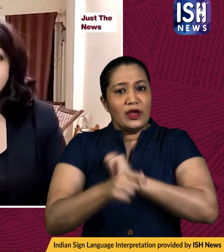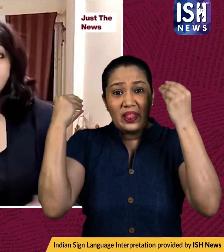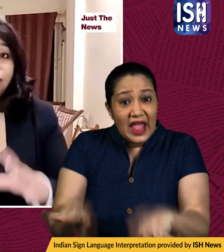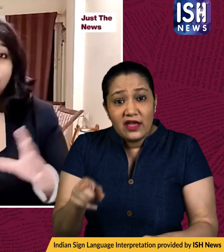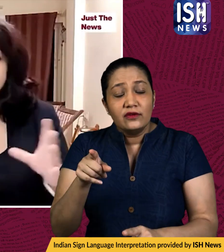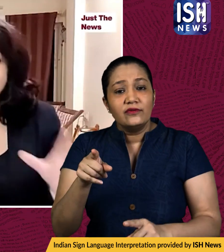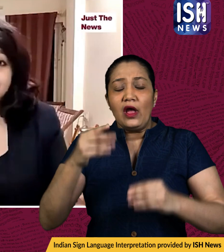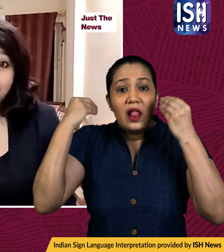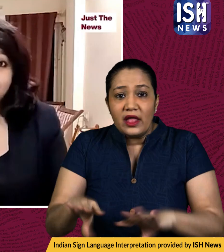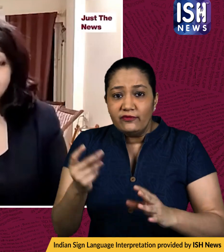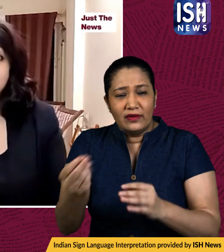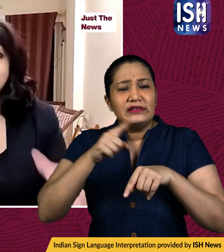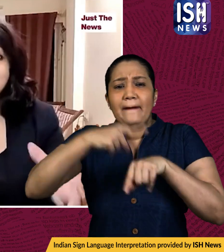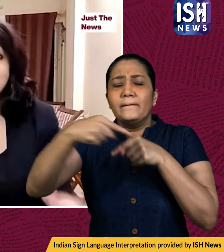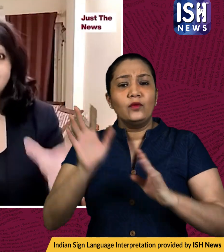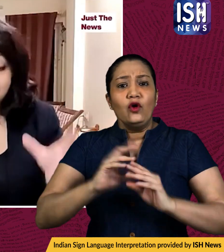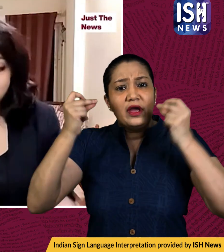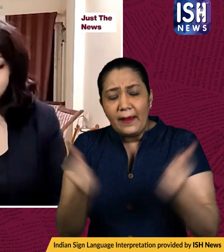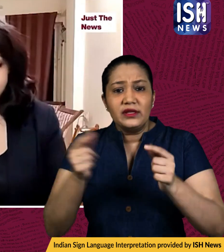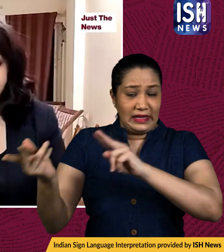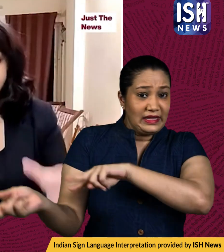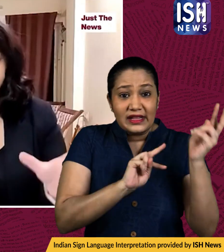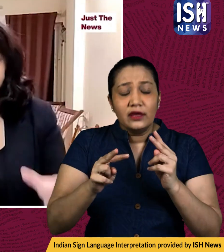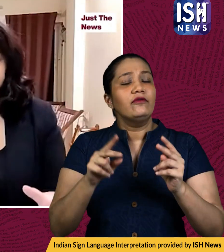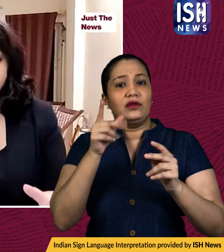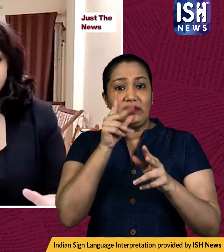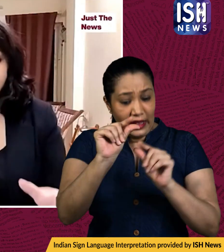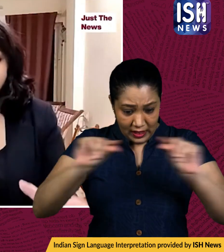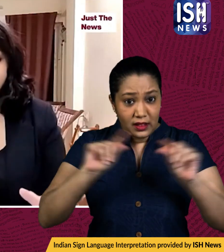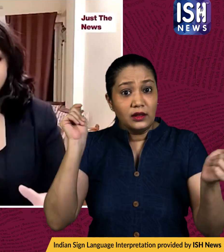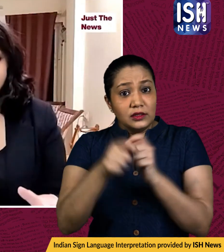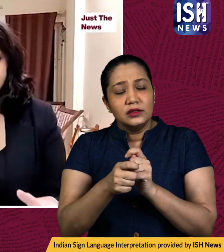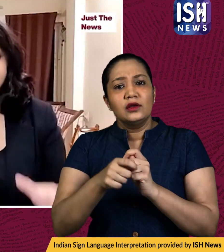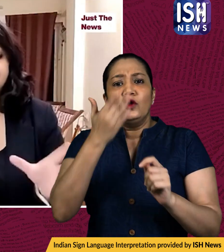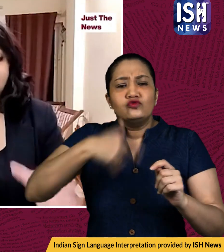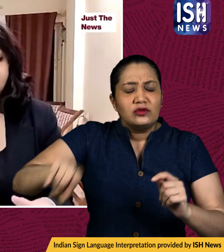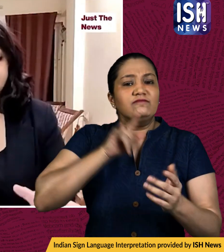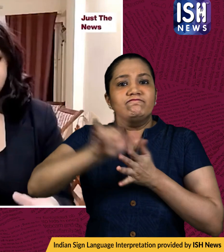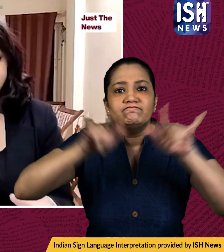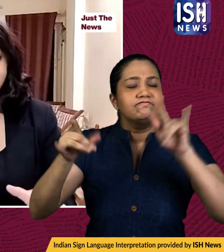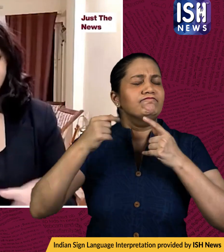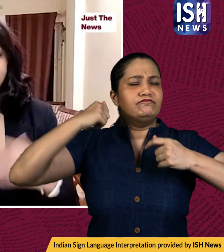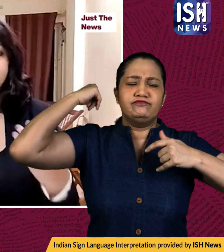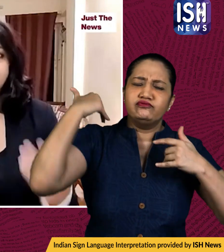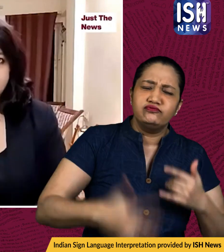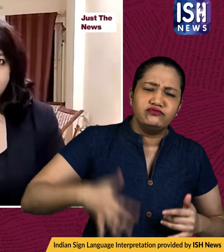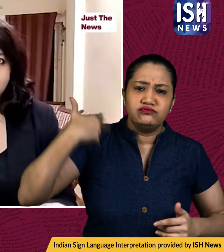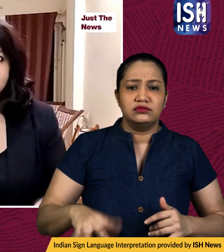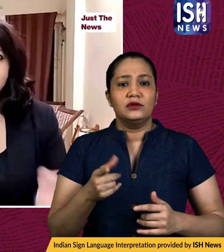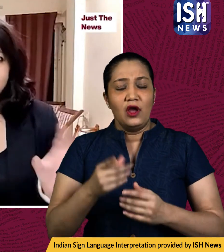and not just leave temporarily but leave immediately reports said that students were complaining of flight tickets being sold out very quickly because